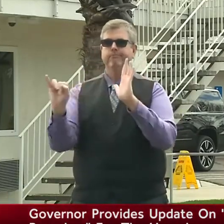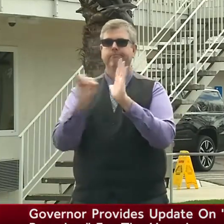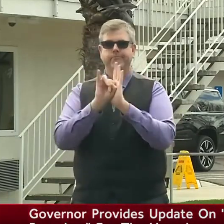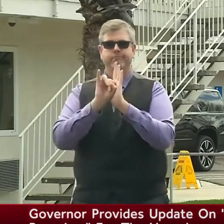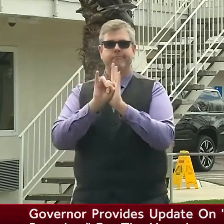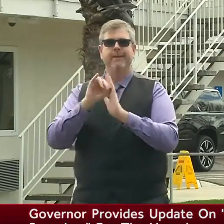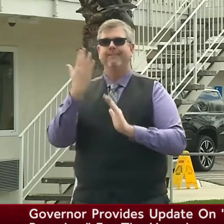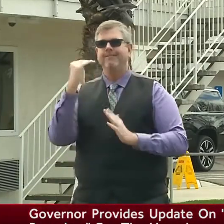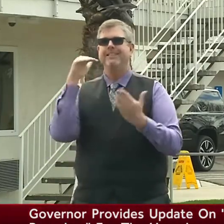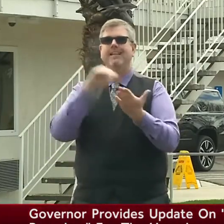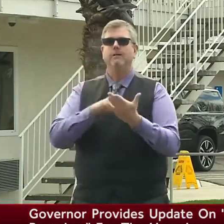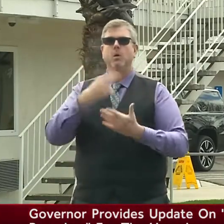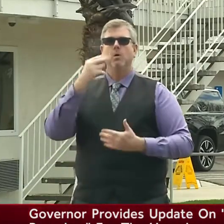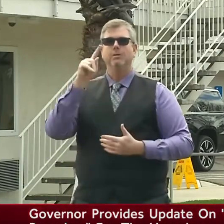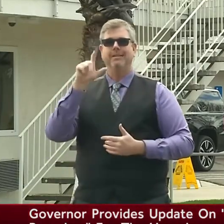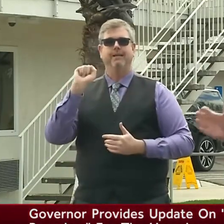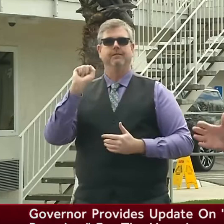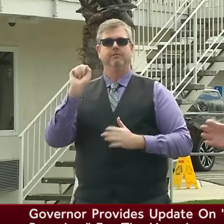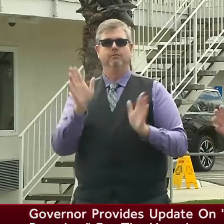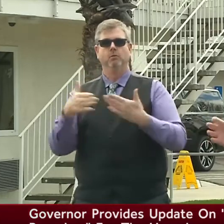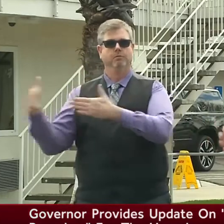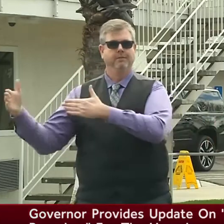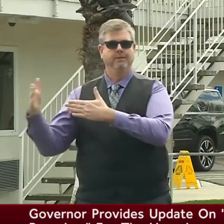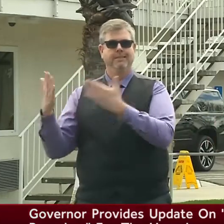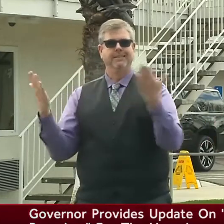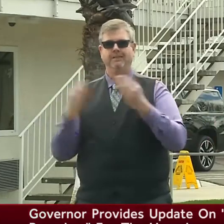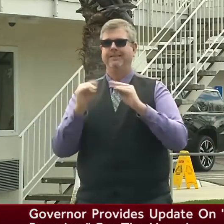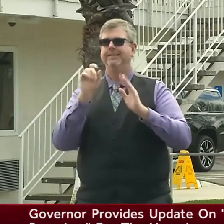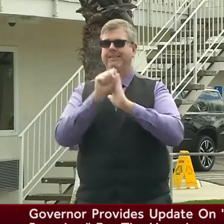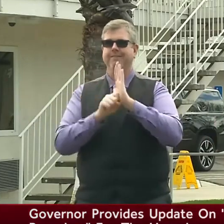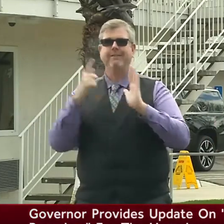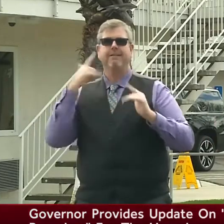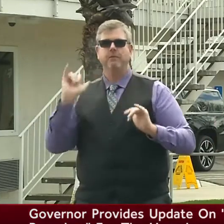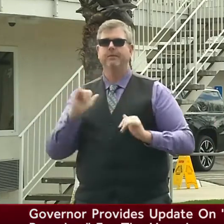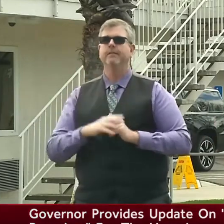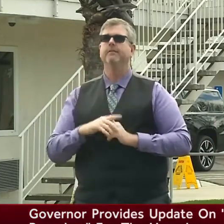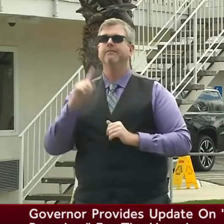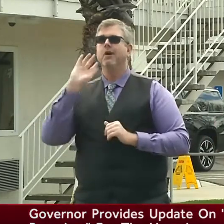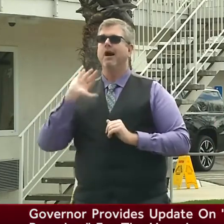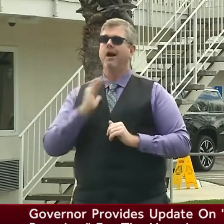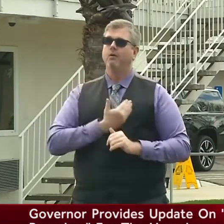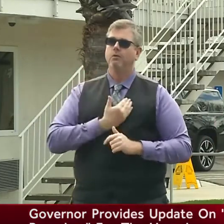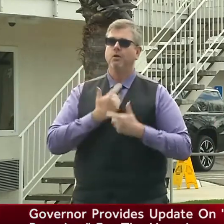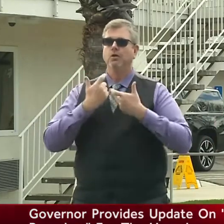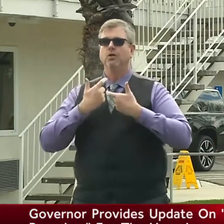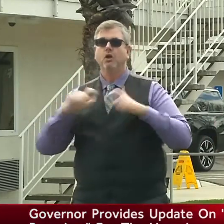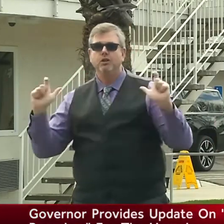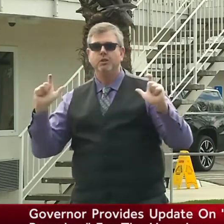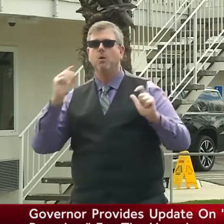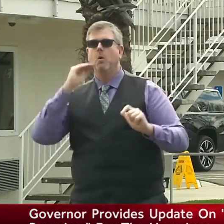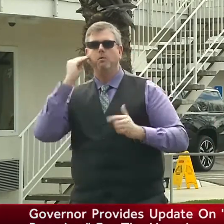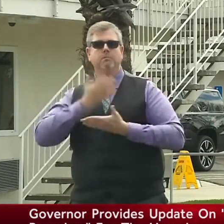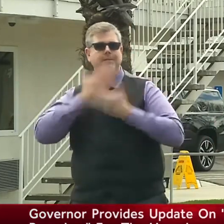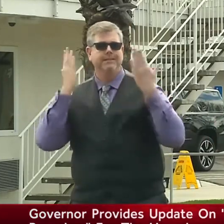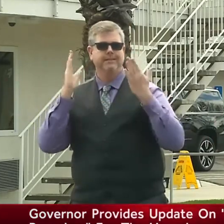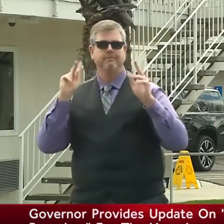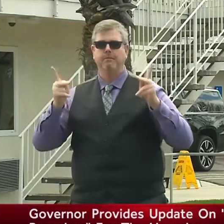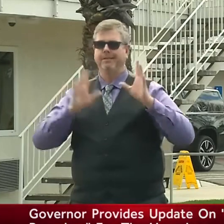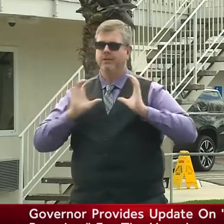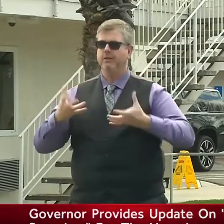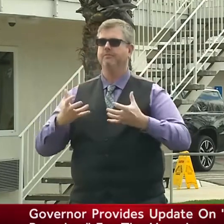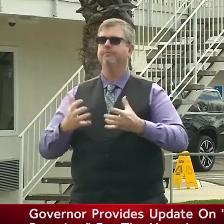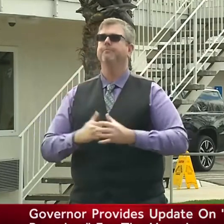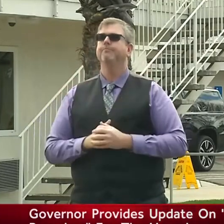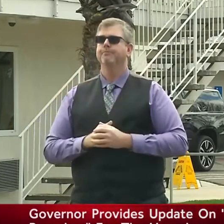be made available as a subset of our larger strategy, homeless strategy to get people off the streets. I'm pleased